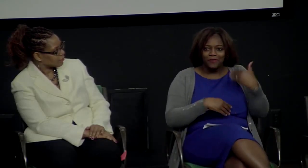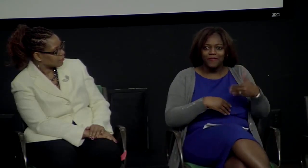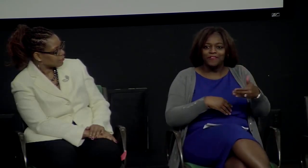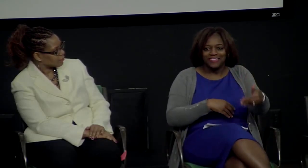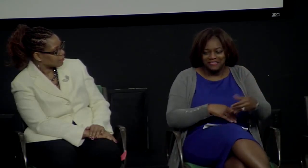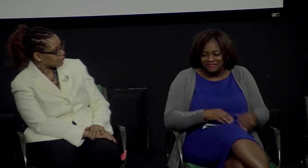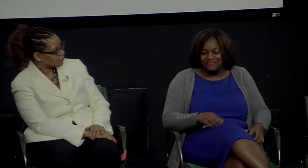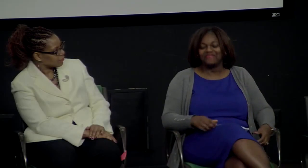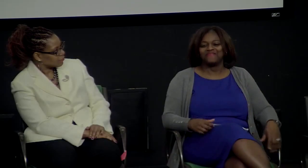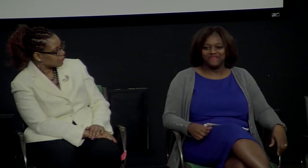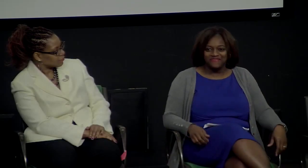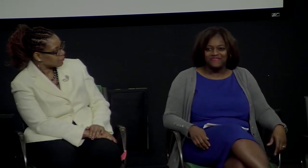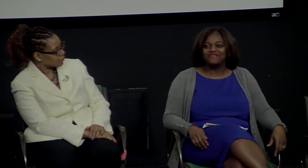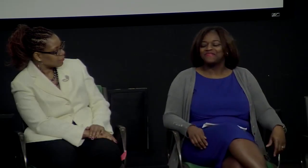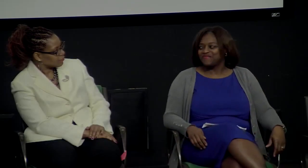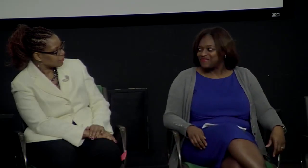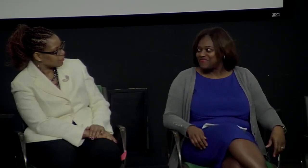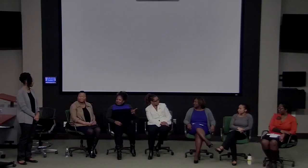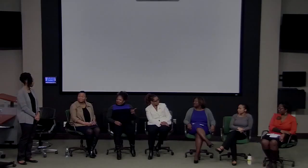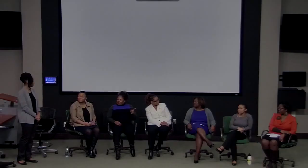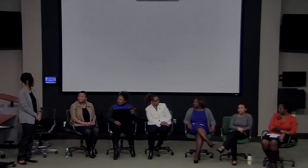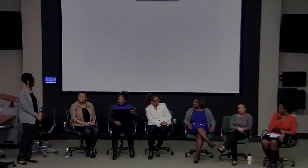but I can work with it. And from there, I was able to grow.